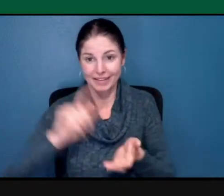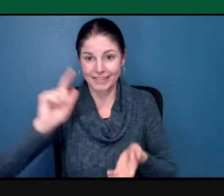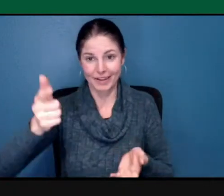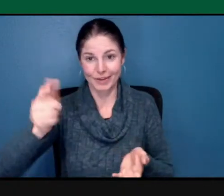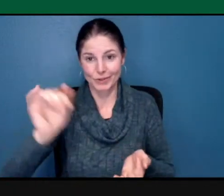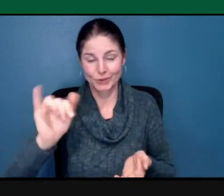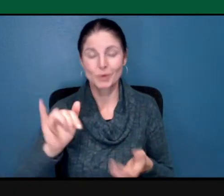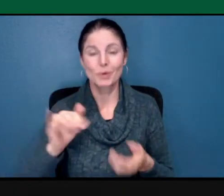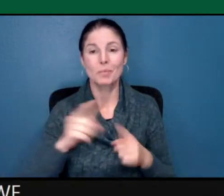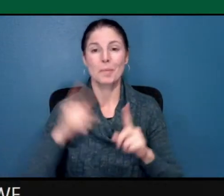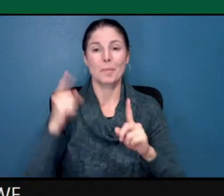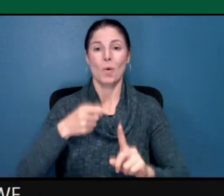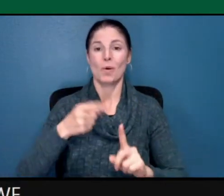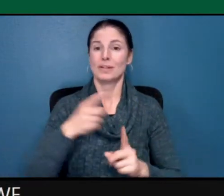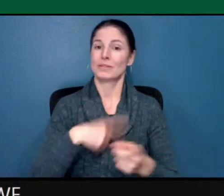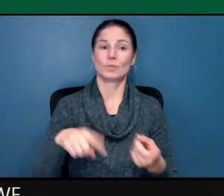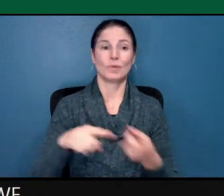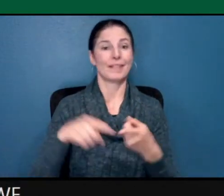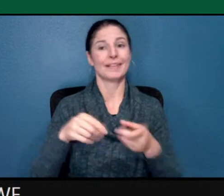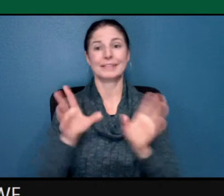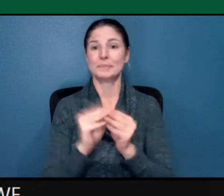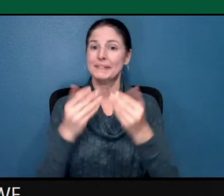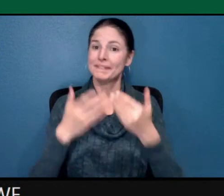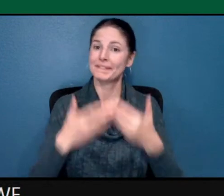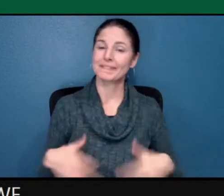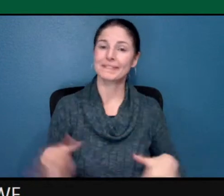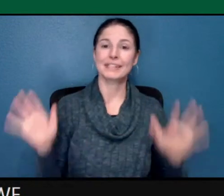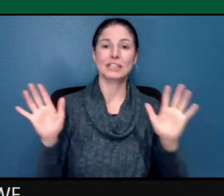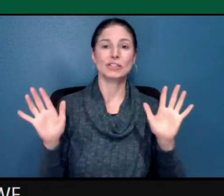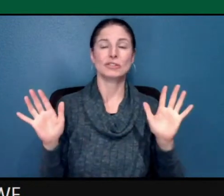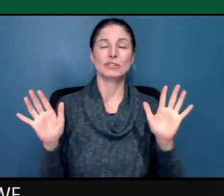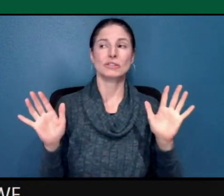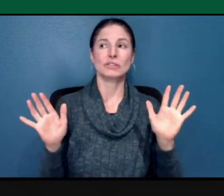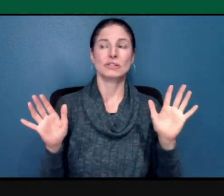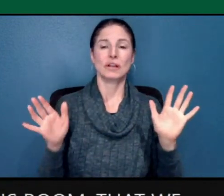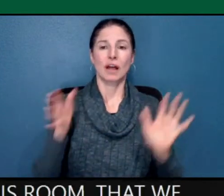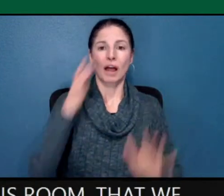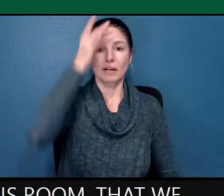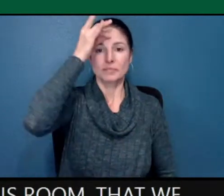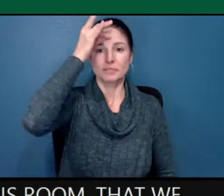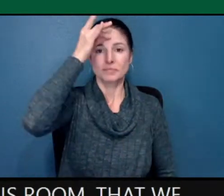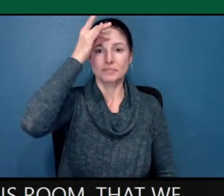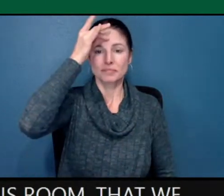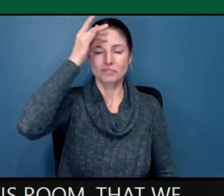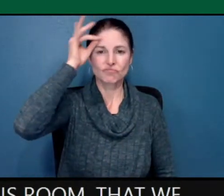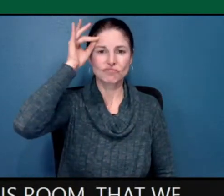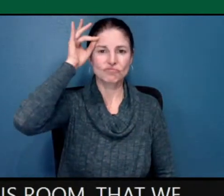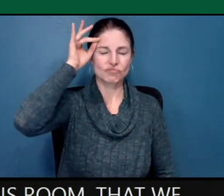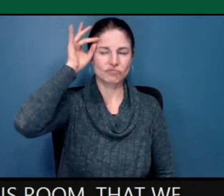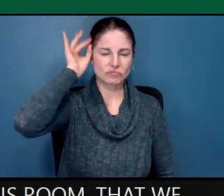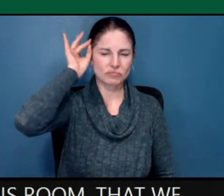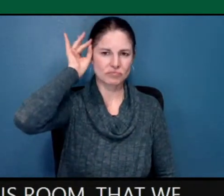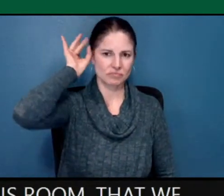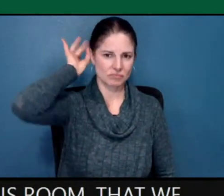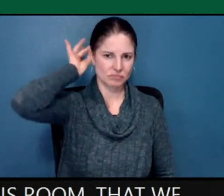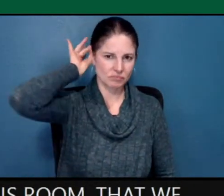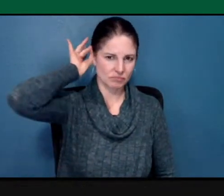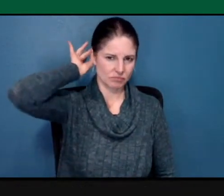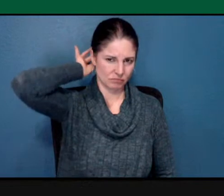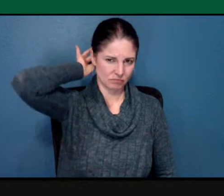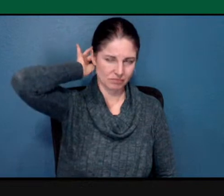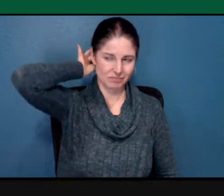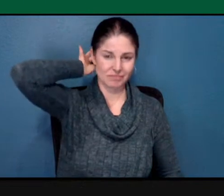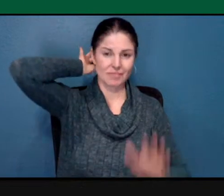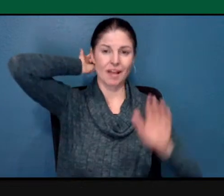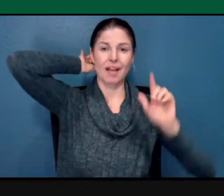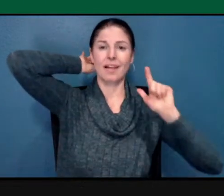away from this room, that we take it with us and it lingers. And we're, when we interact with other people on